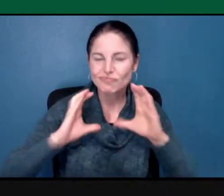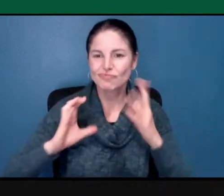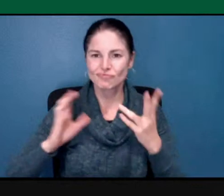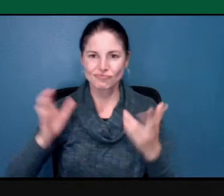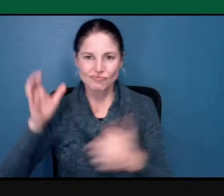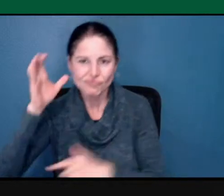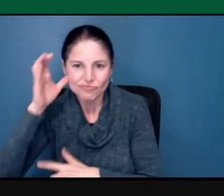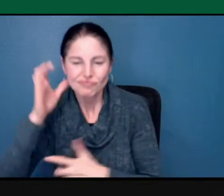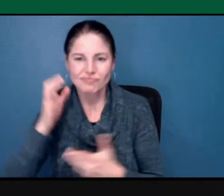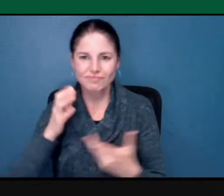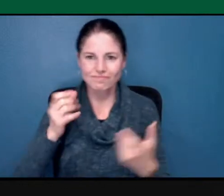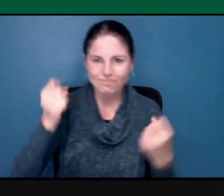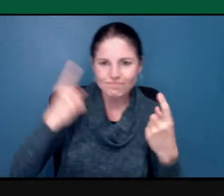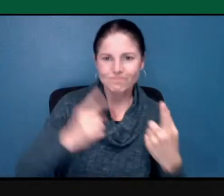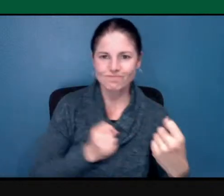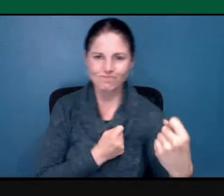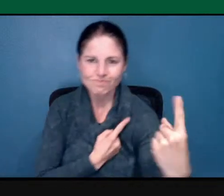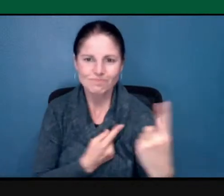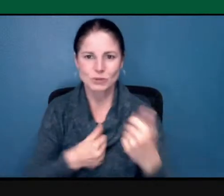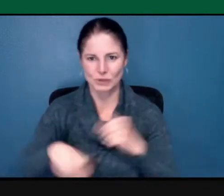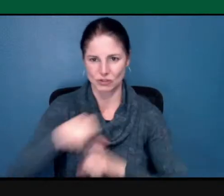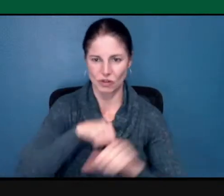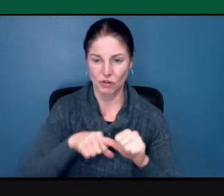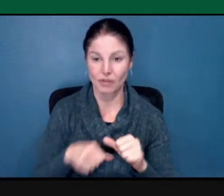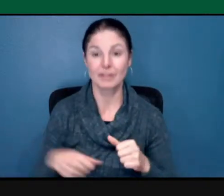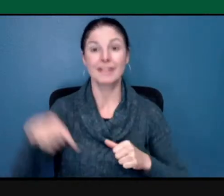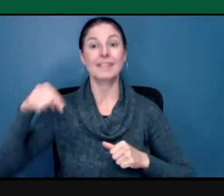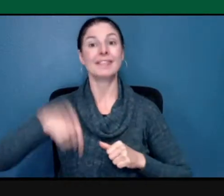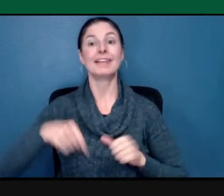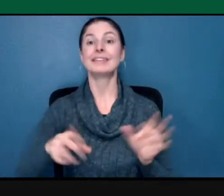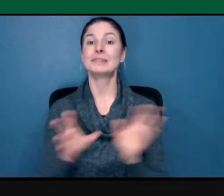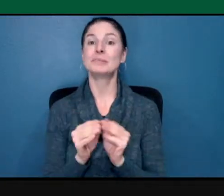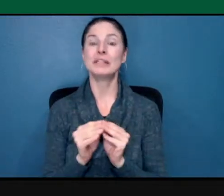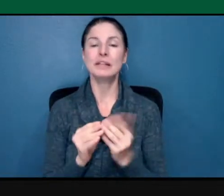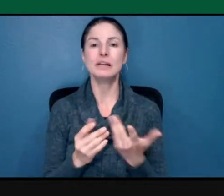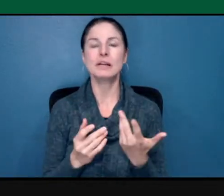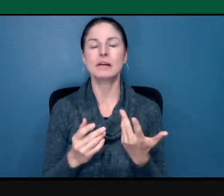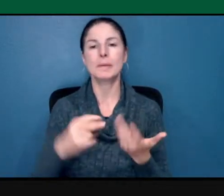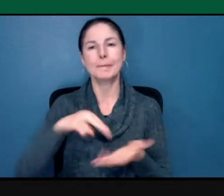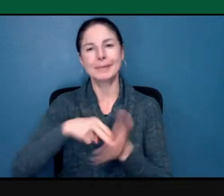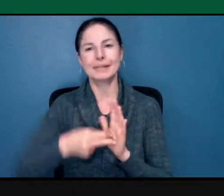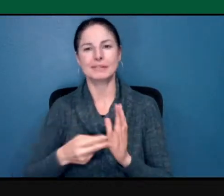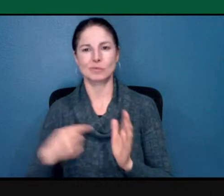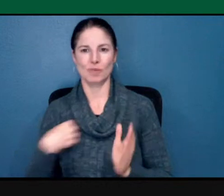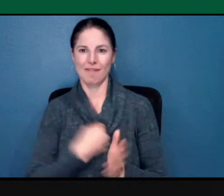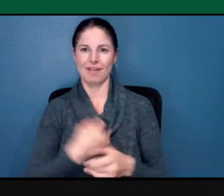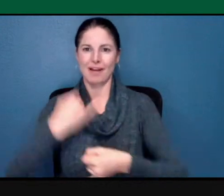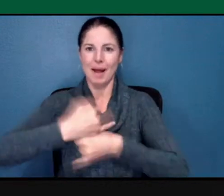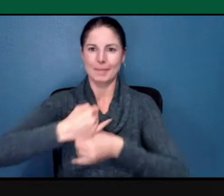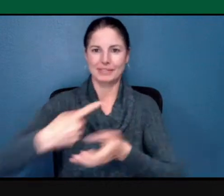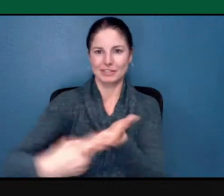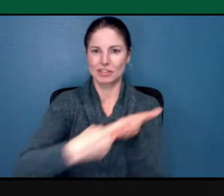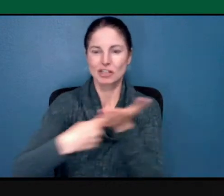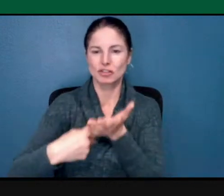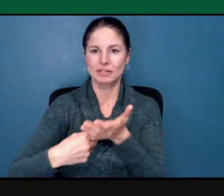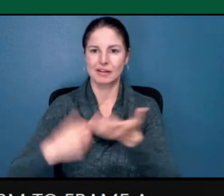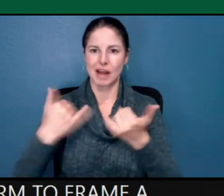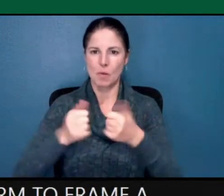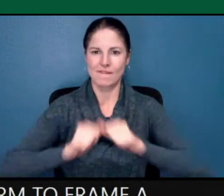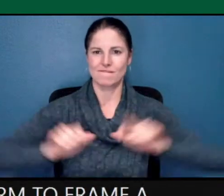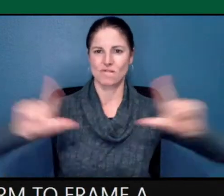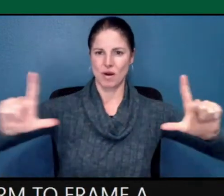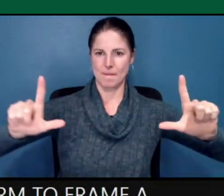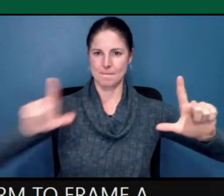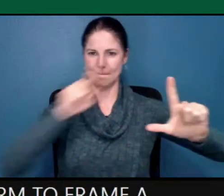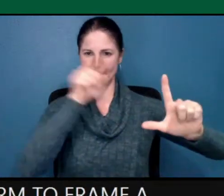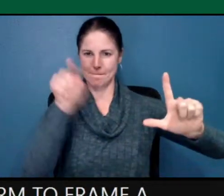We have been given a platform to frame a campus discussion and we want to thank you all for being here to